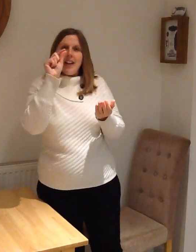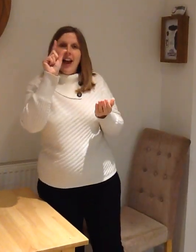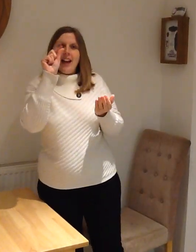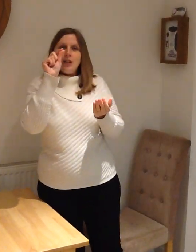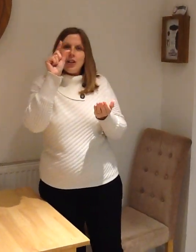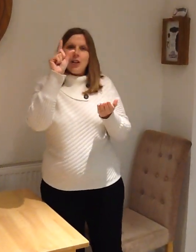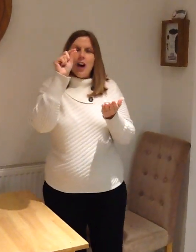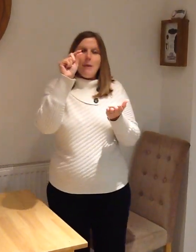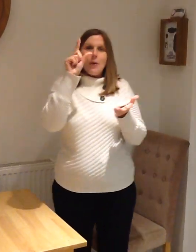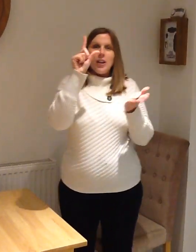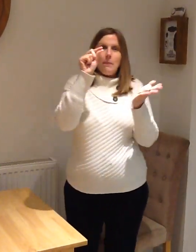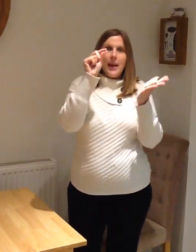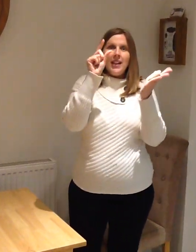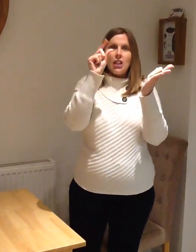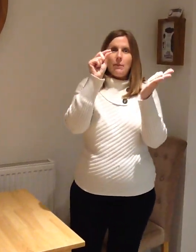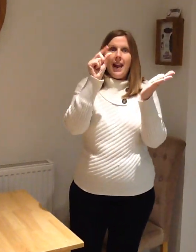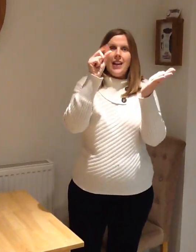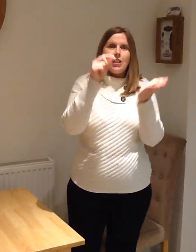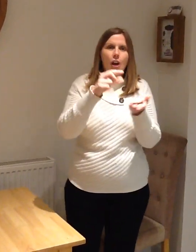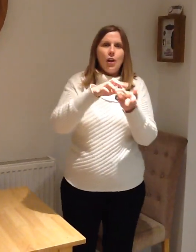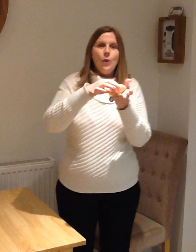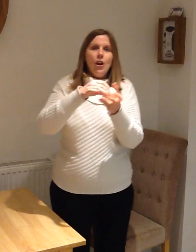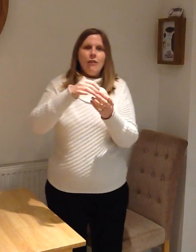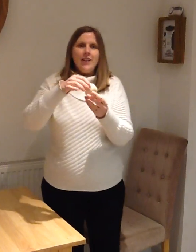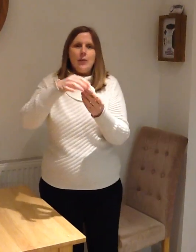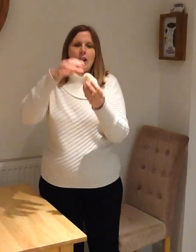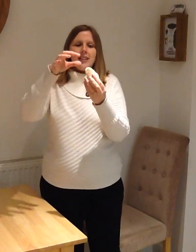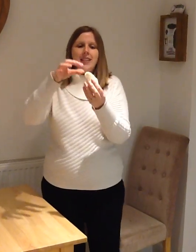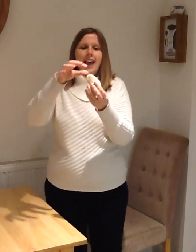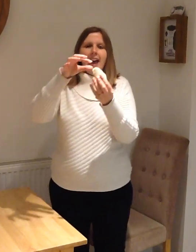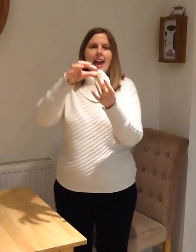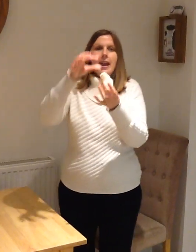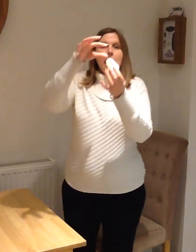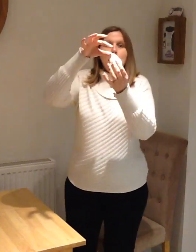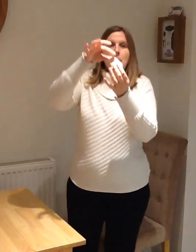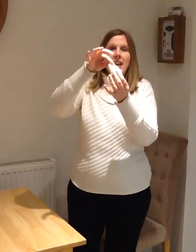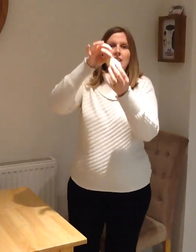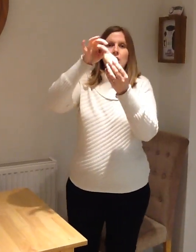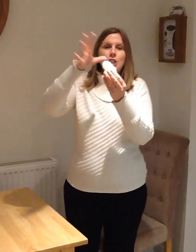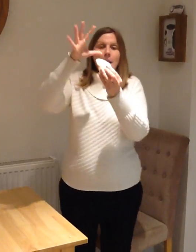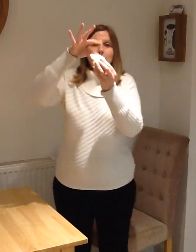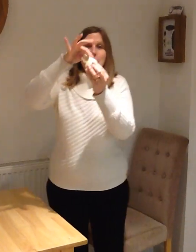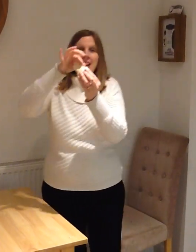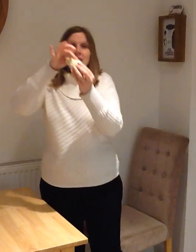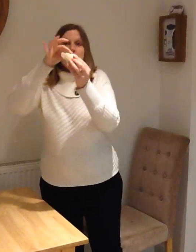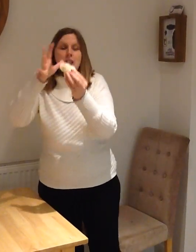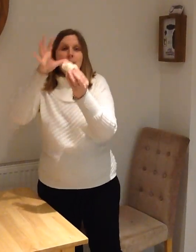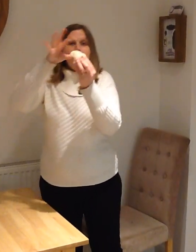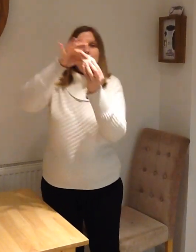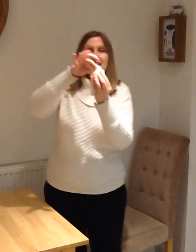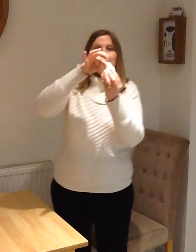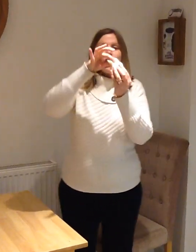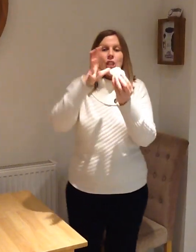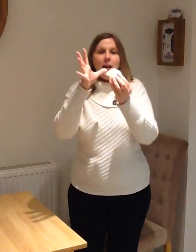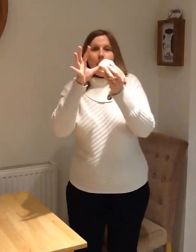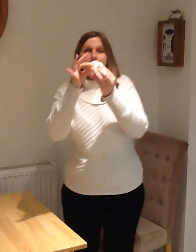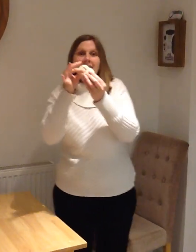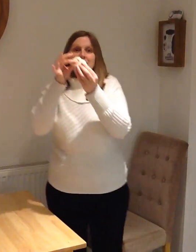out and your thumb and we're going to pinch the Play-Doh. Ready? We're going to say pinch, pinch, pinch, pinch,